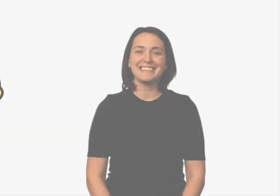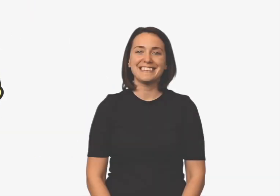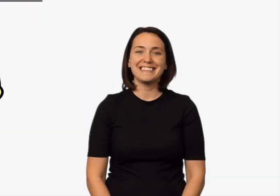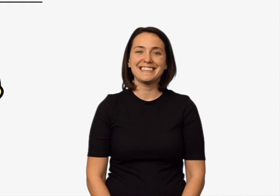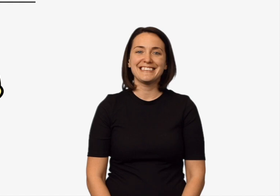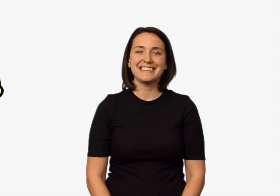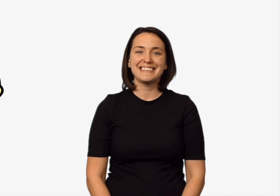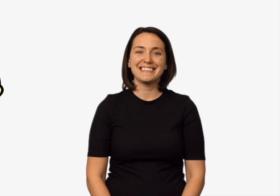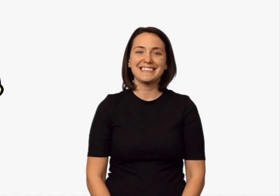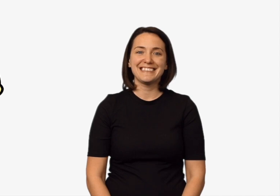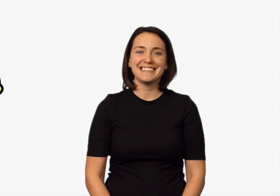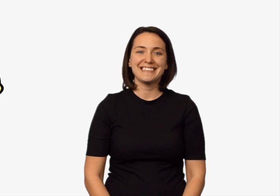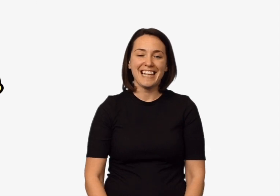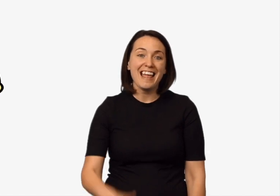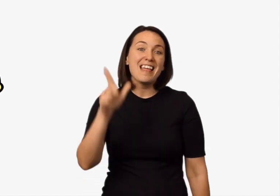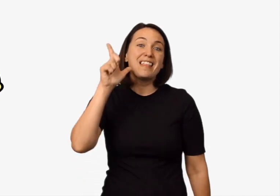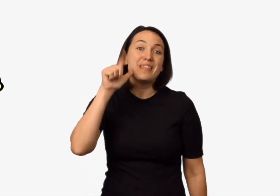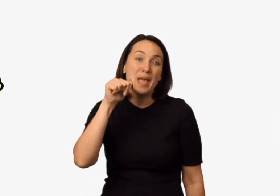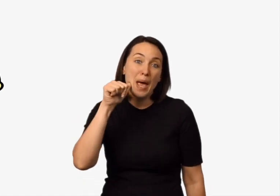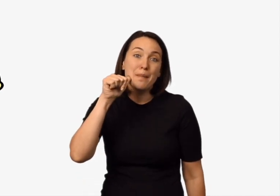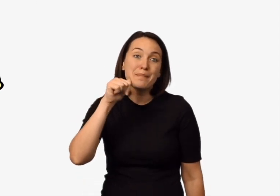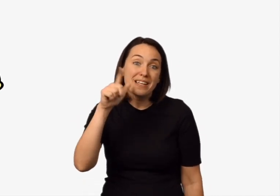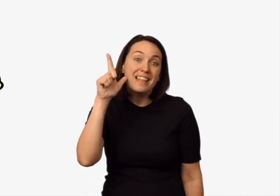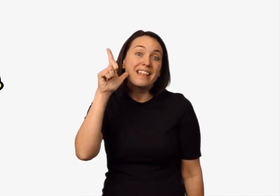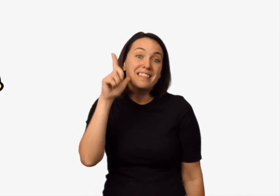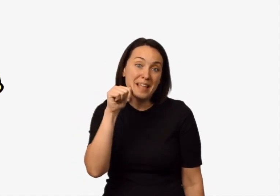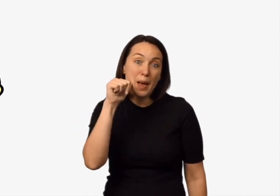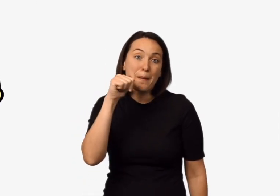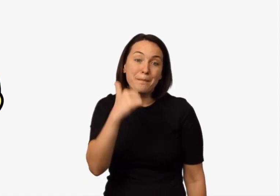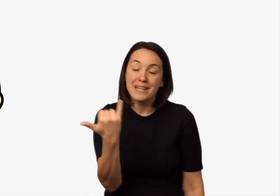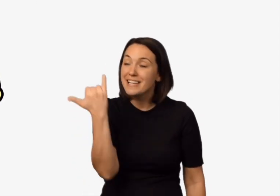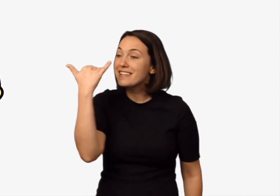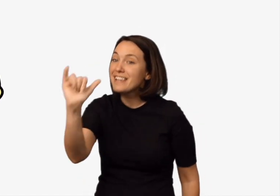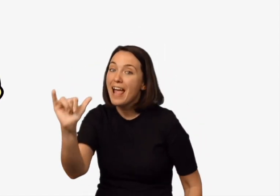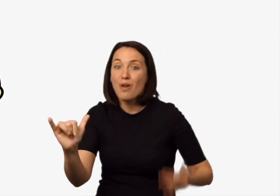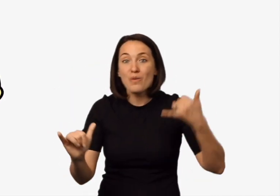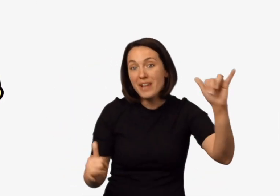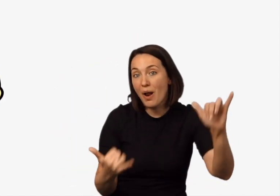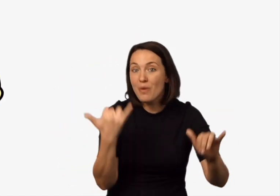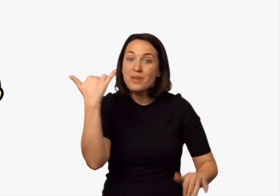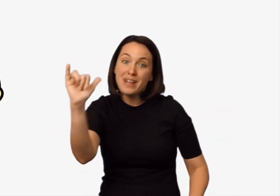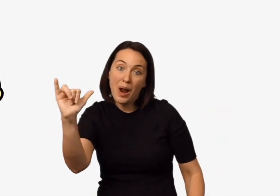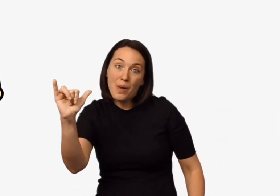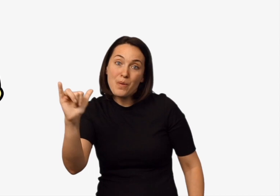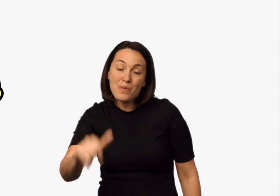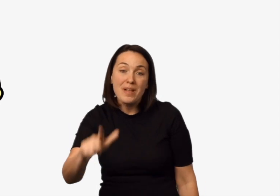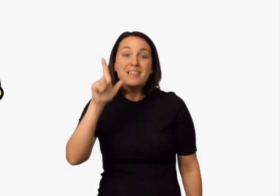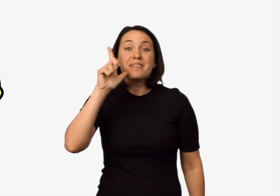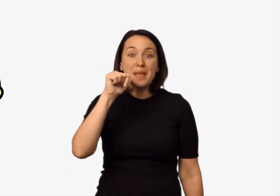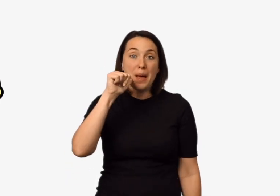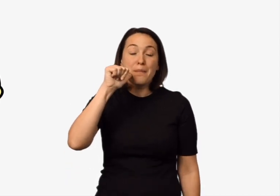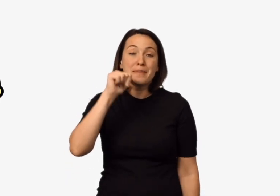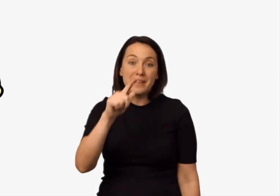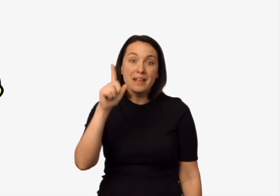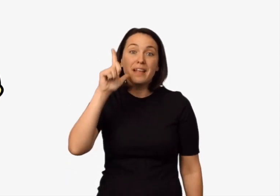lemon lemon lemon yellow yellow yellow lemon